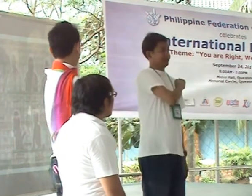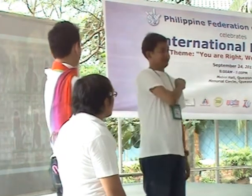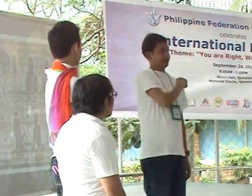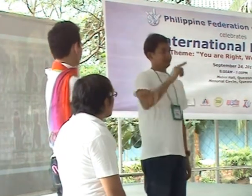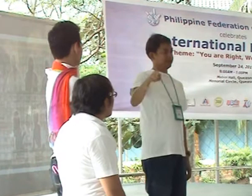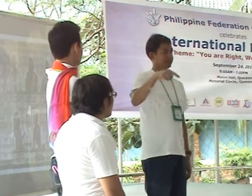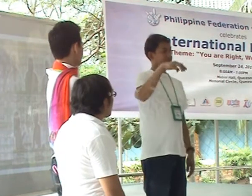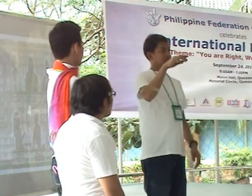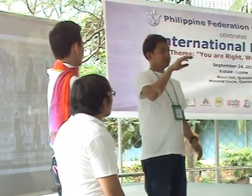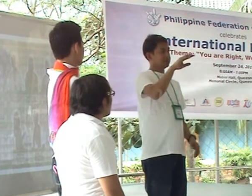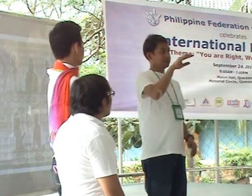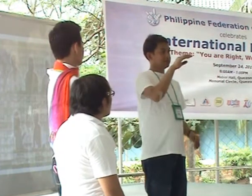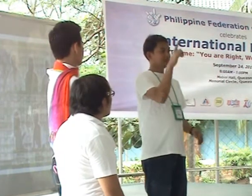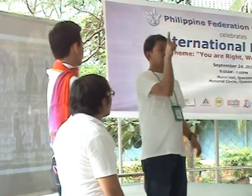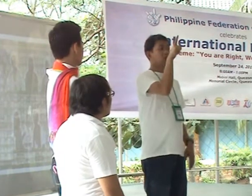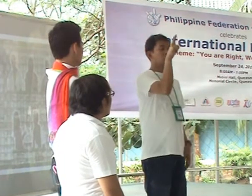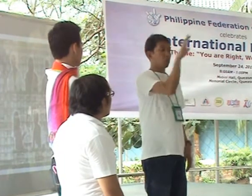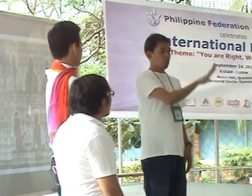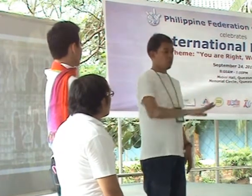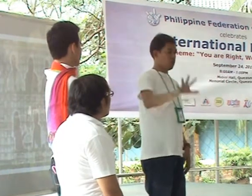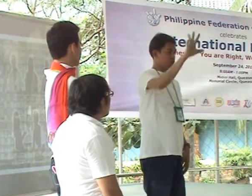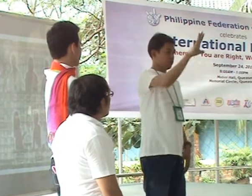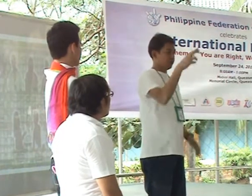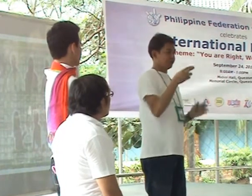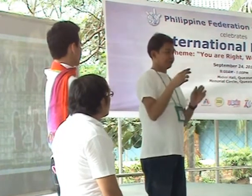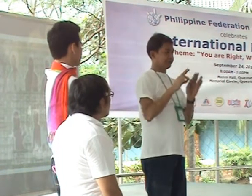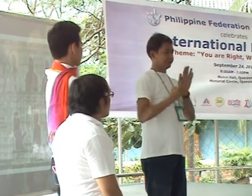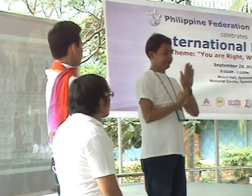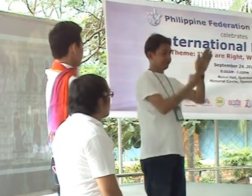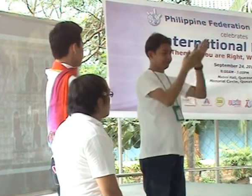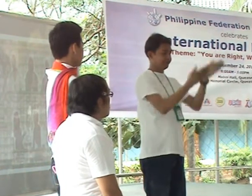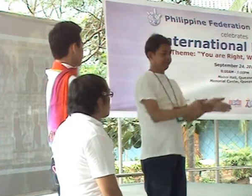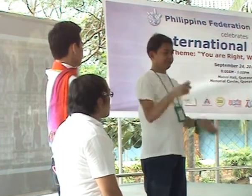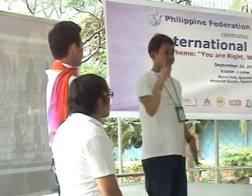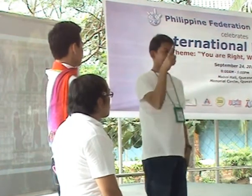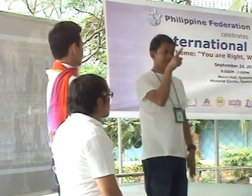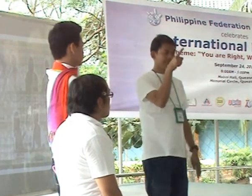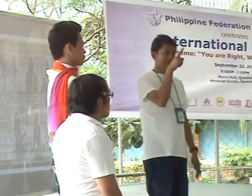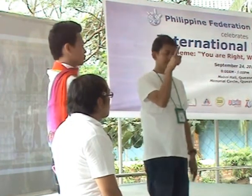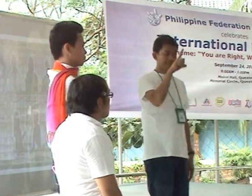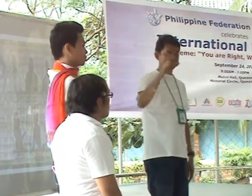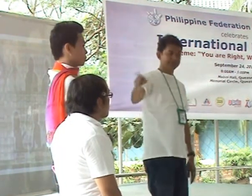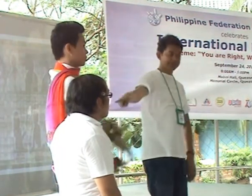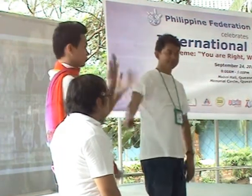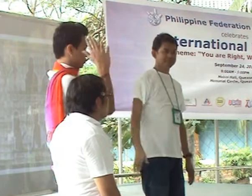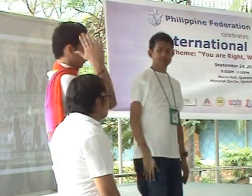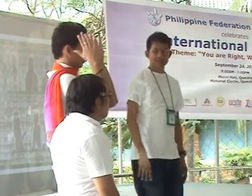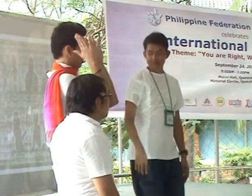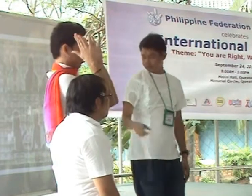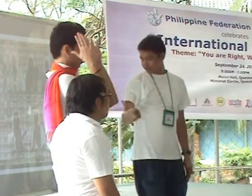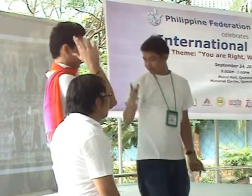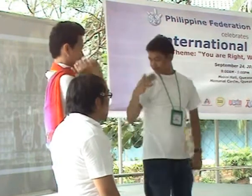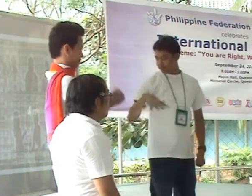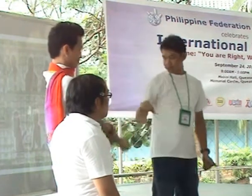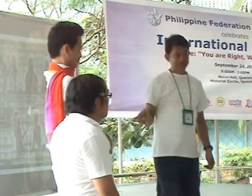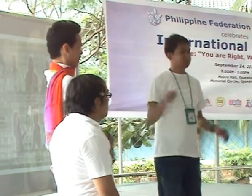Ako si Bibo, I mean, Harry, is from the Ruzon representative. Okay, let's see.